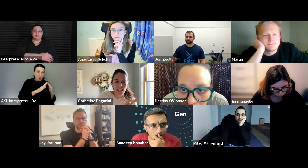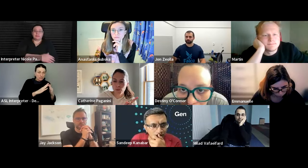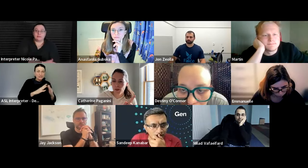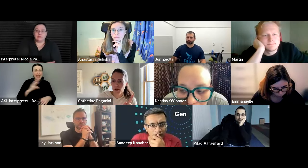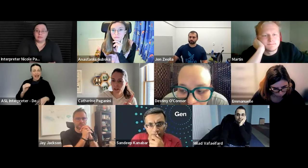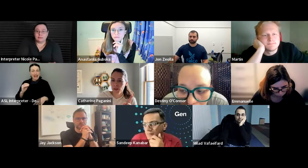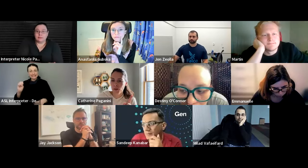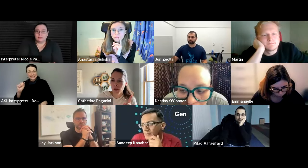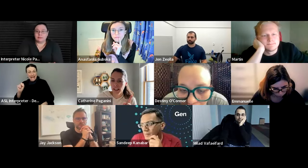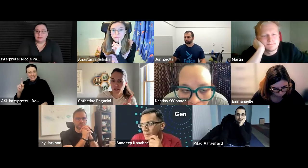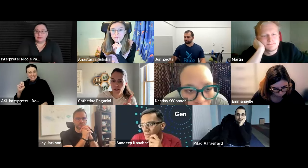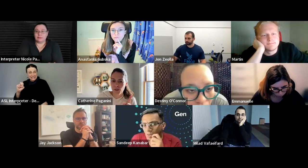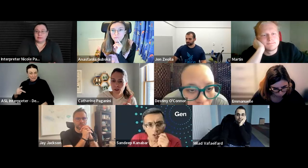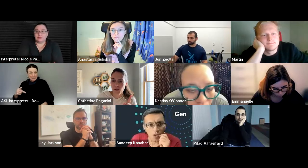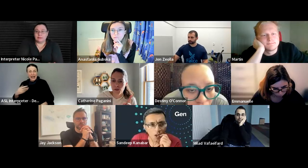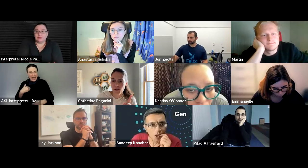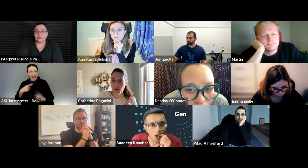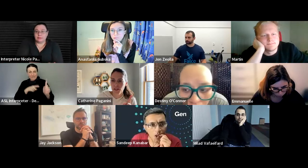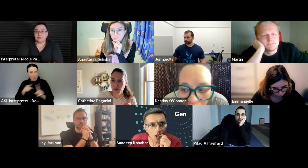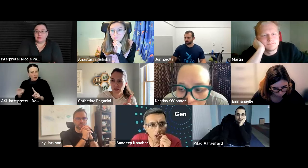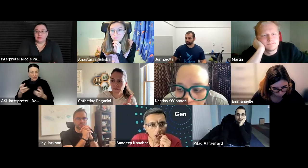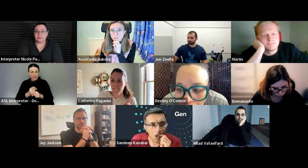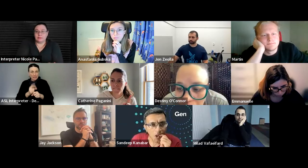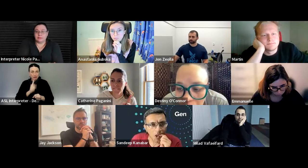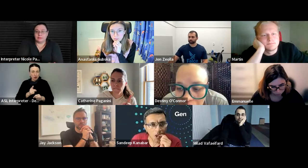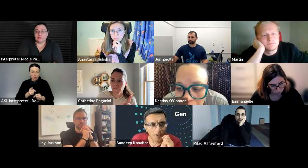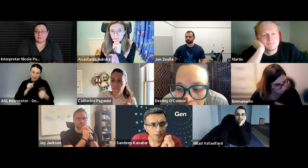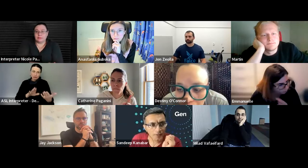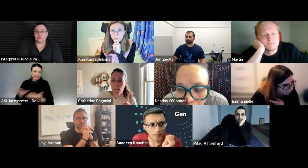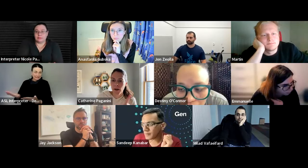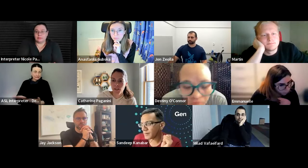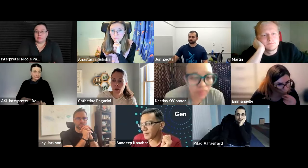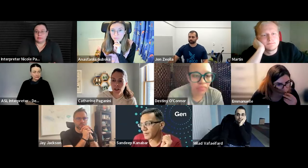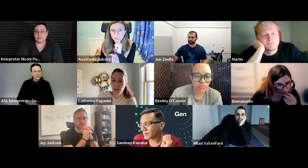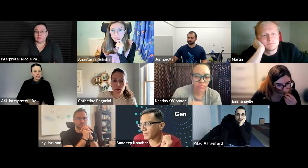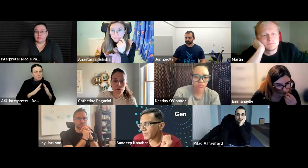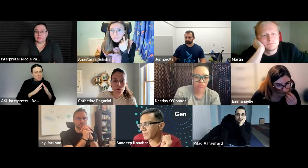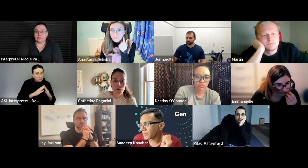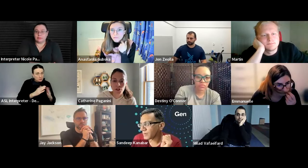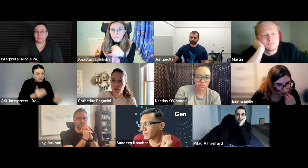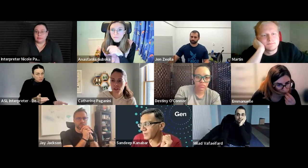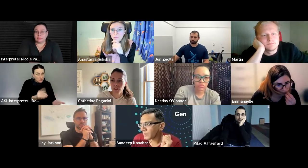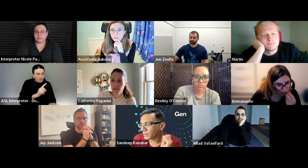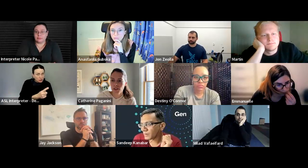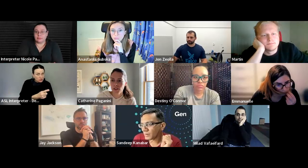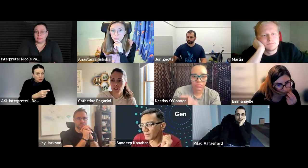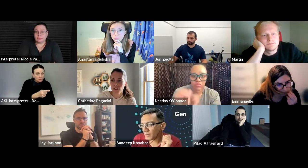sandeep i wanted to be sure we get to those martin do you want to go first